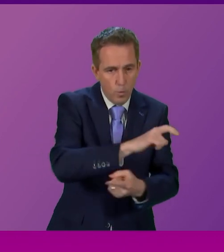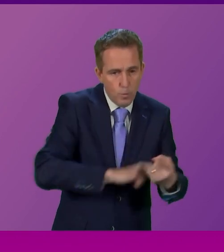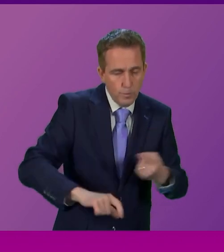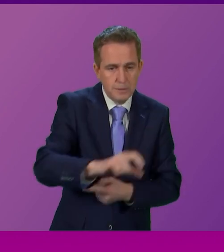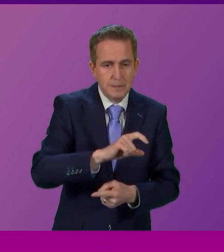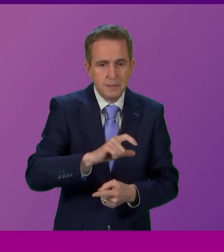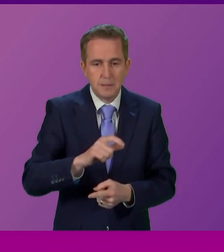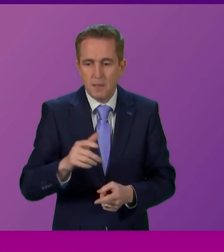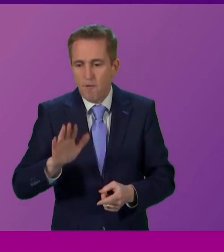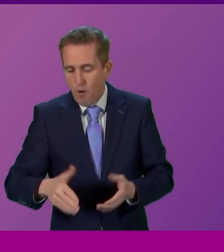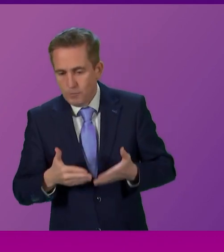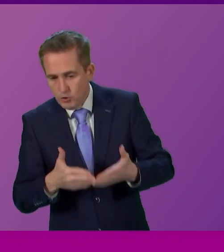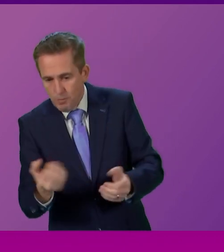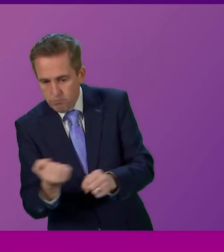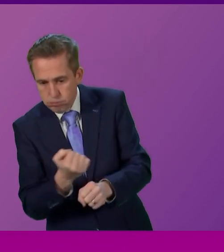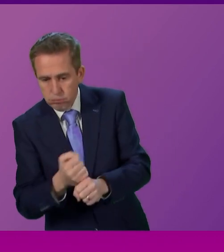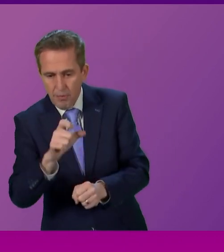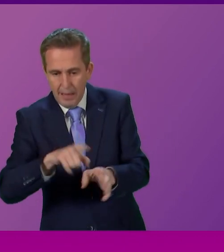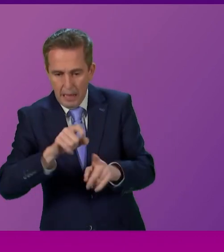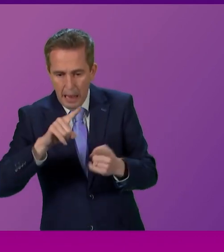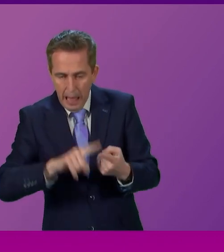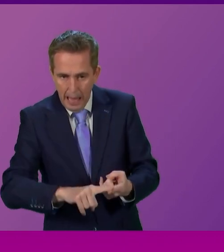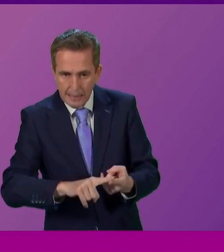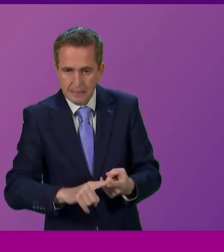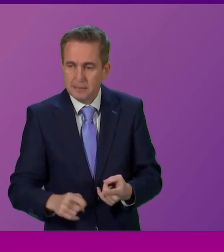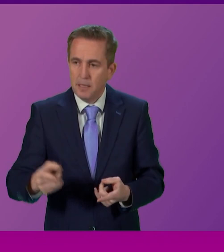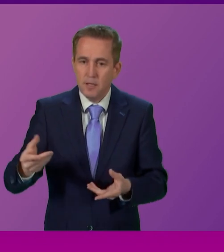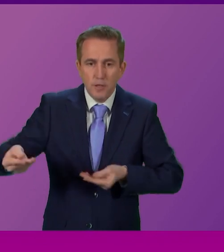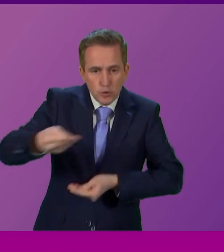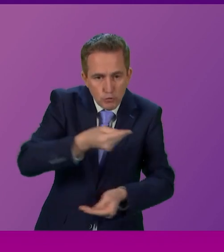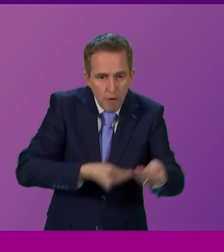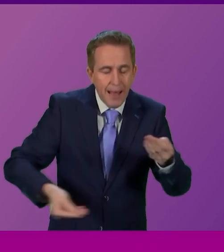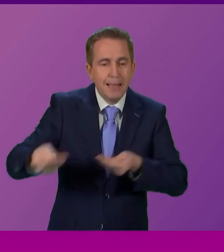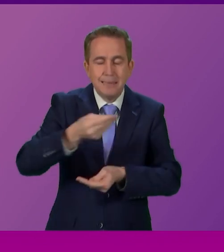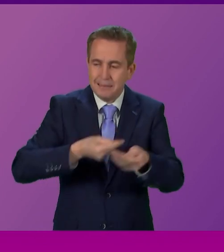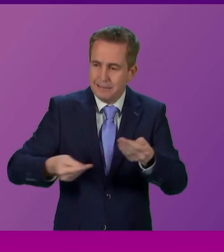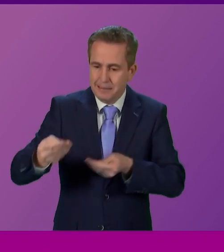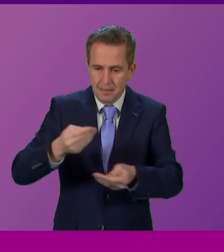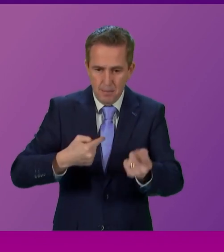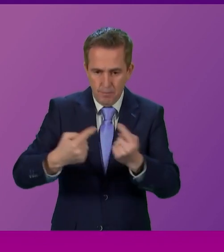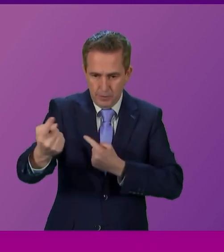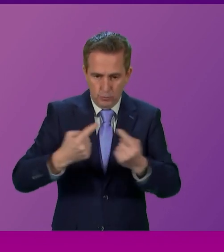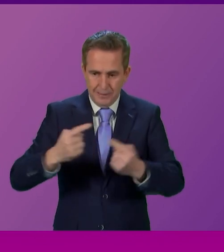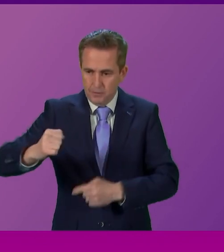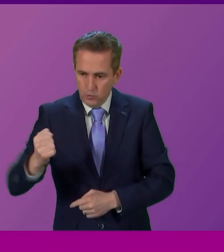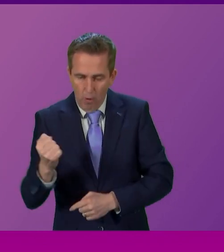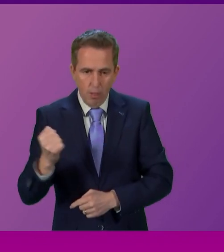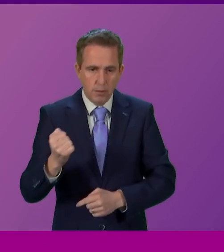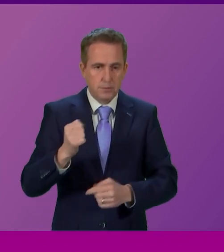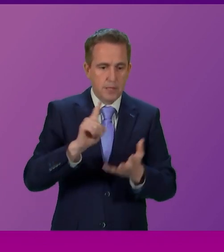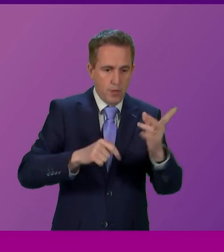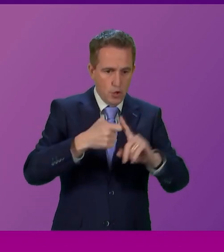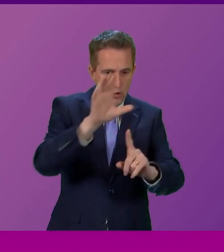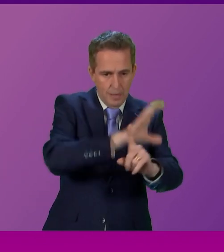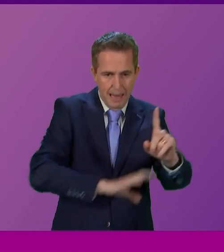From the shipbuilding jobs on the Clyde to the vast quantities of trade that flow freely between Scotland and the rest of the